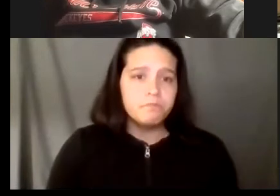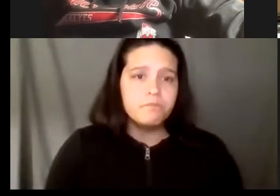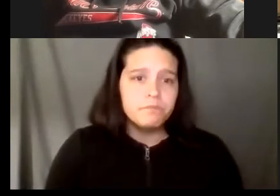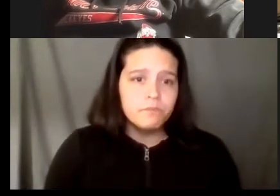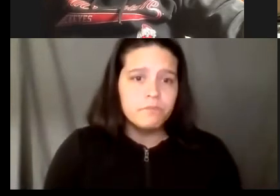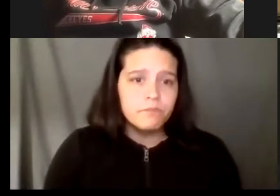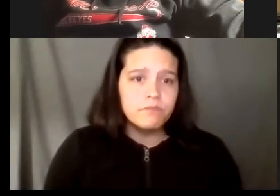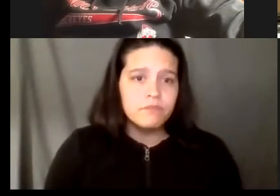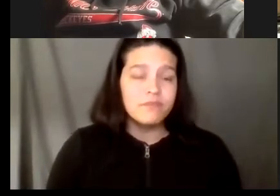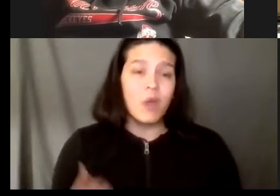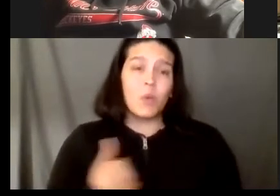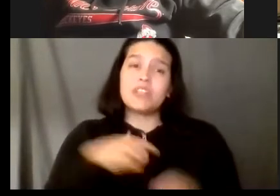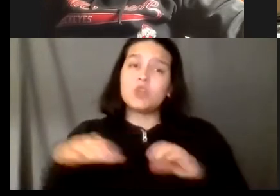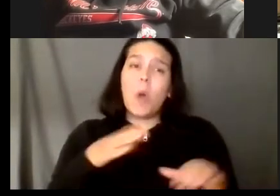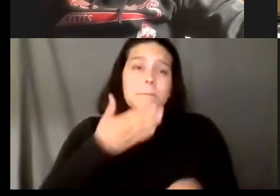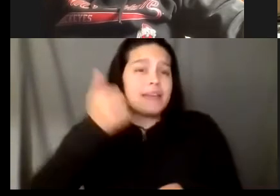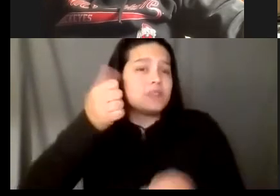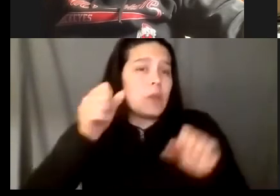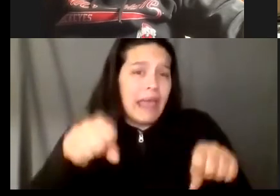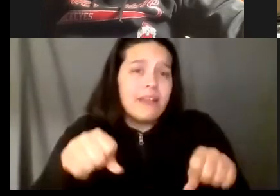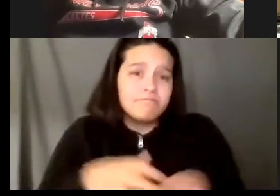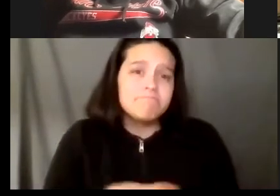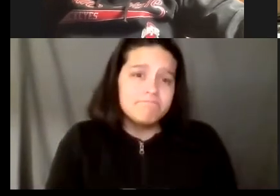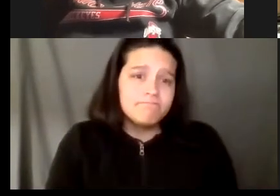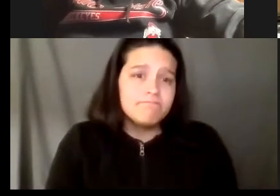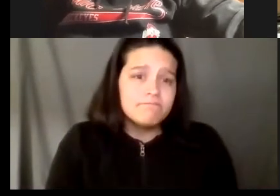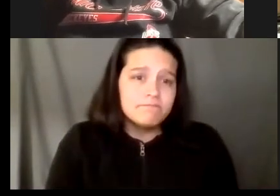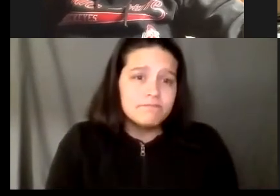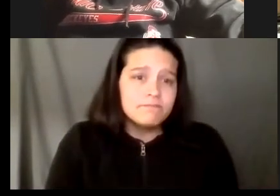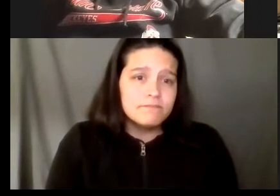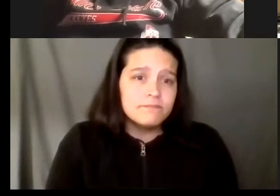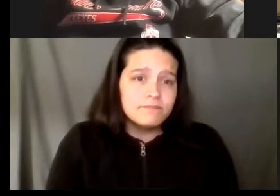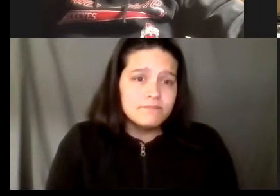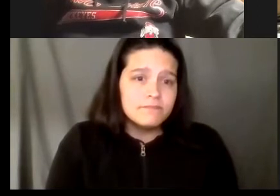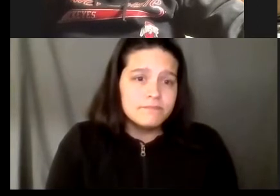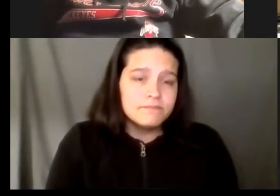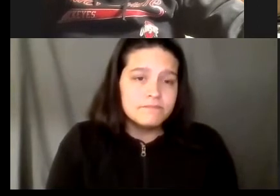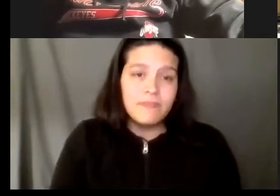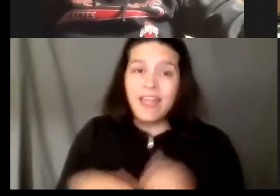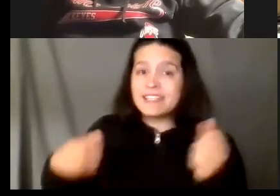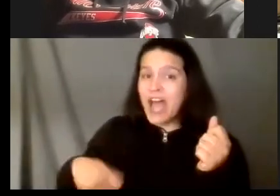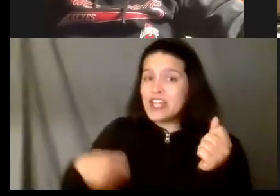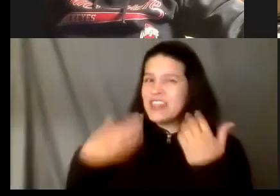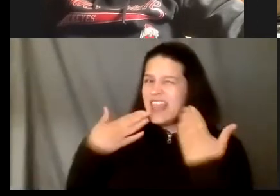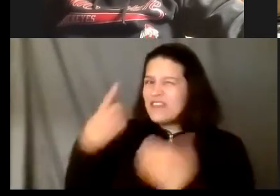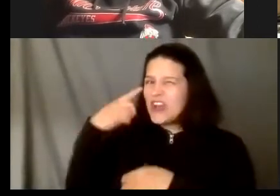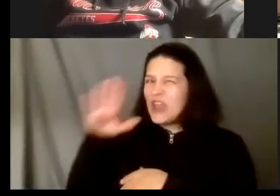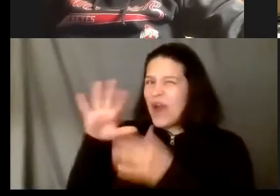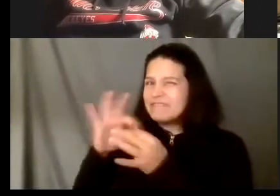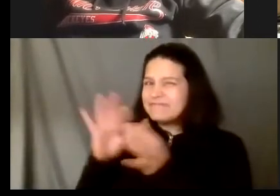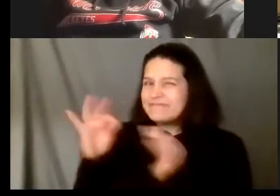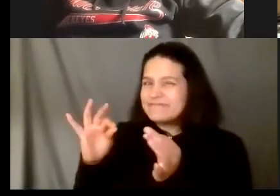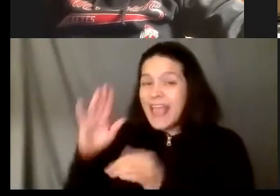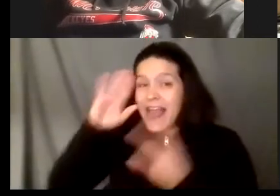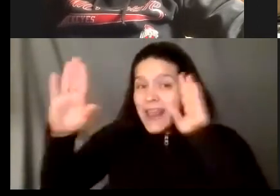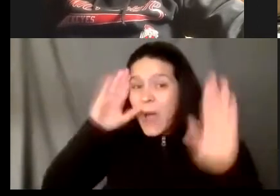you do our best awesome thank you for your um question hello arletta and